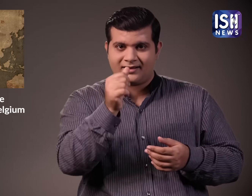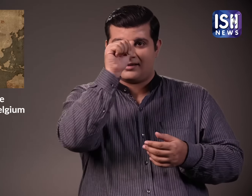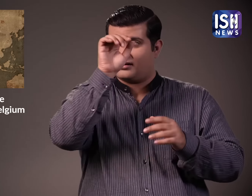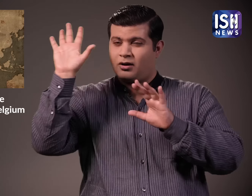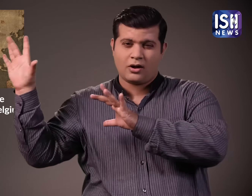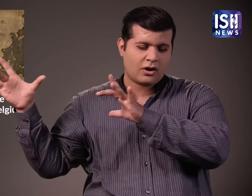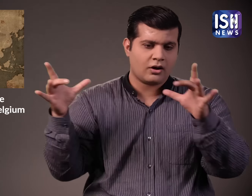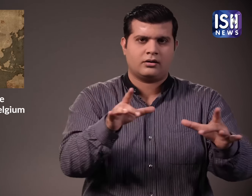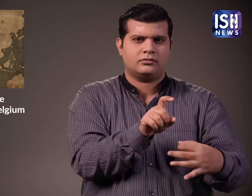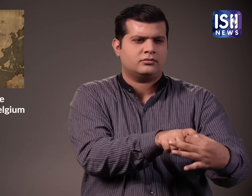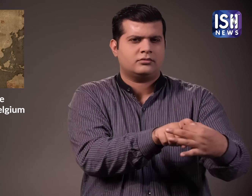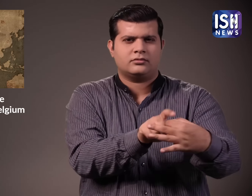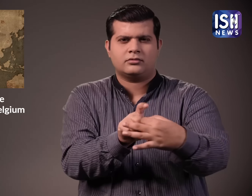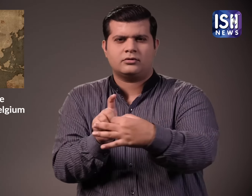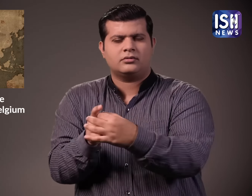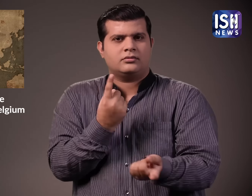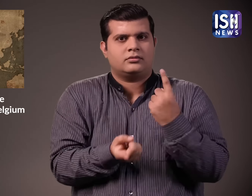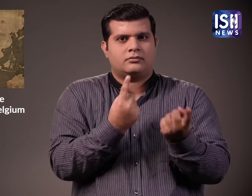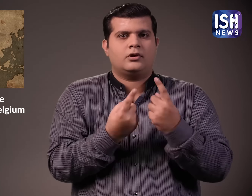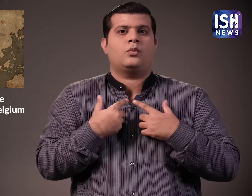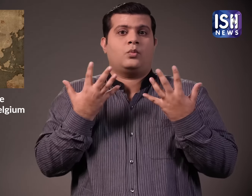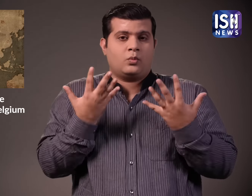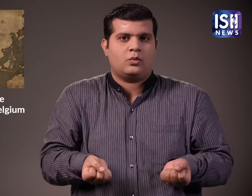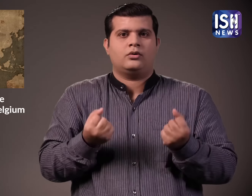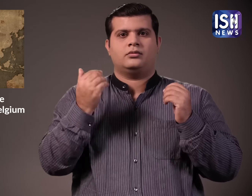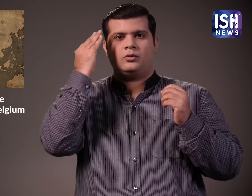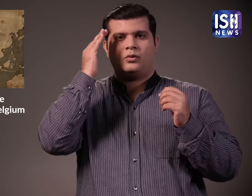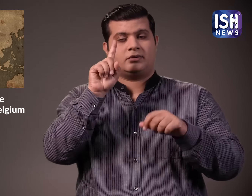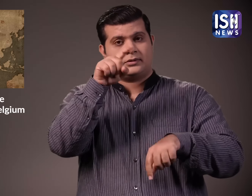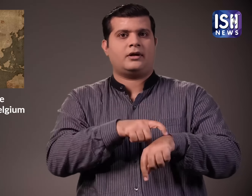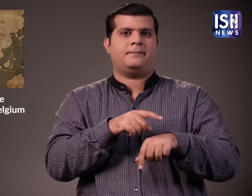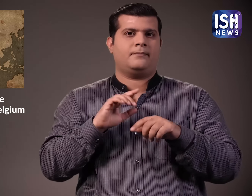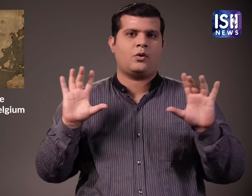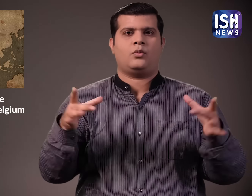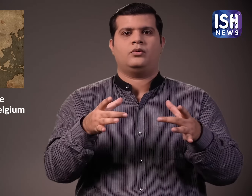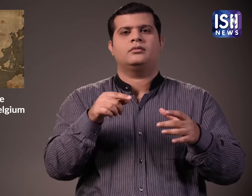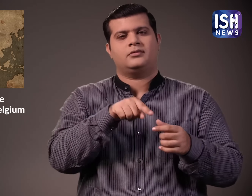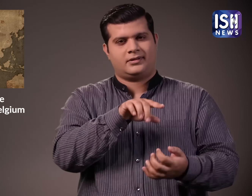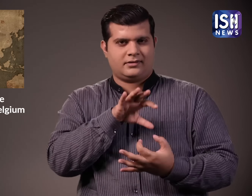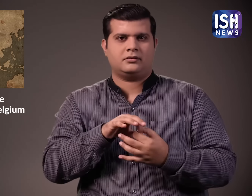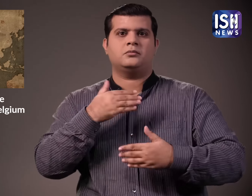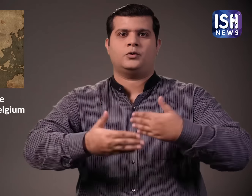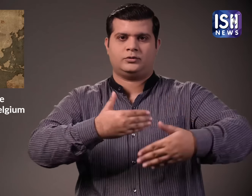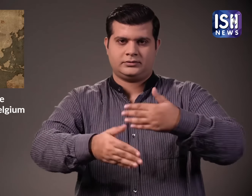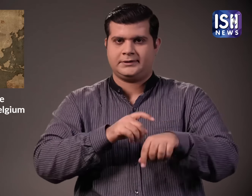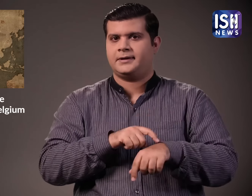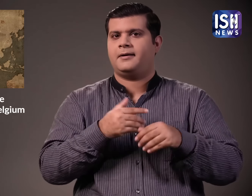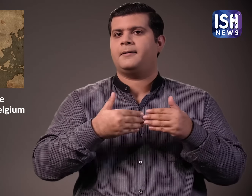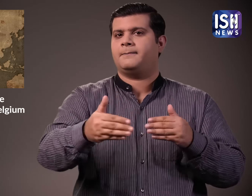along with Rukhsana, Shivjit and Jair. They want to investigate all the accused together and all this process